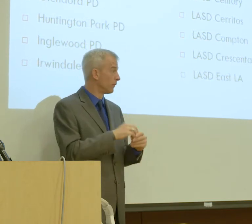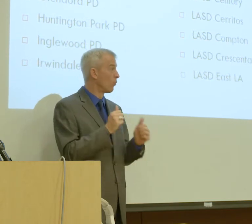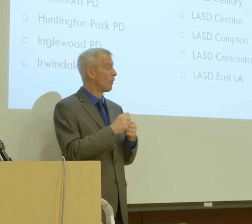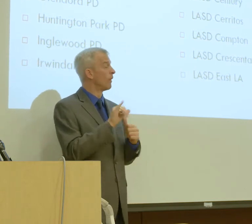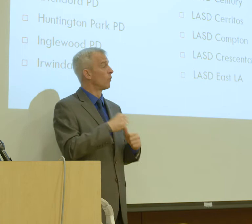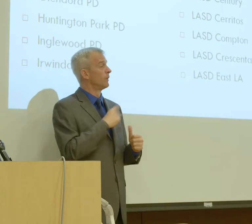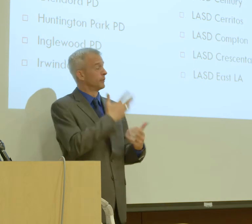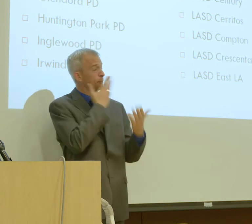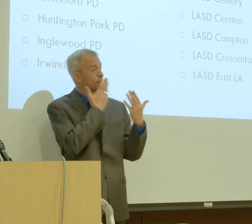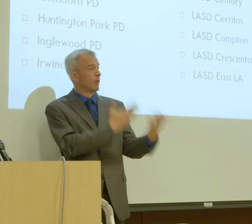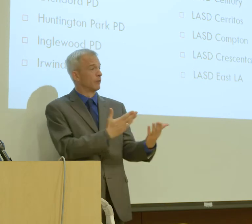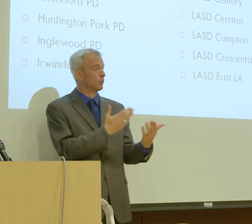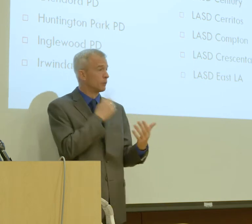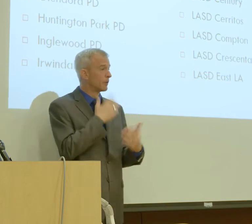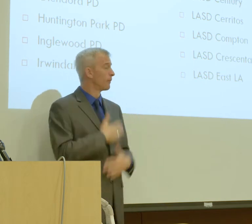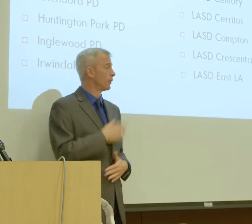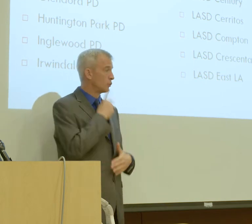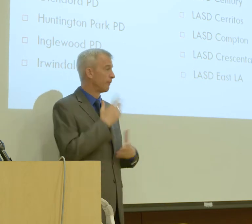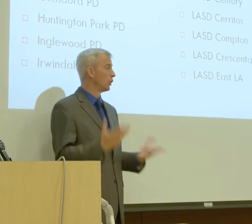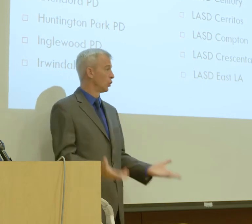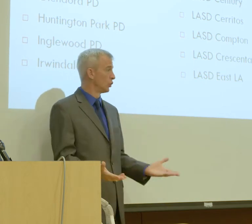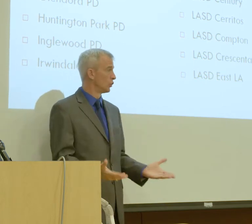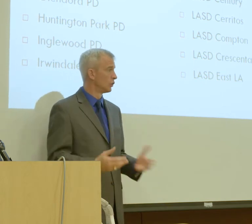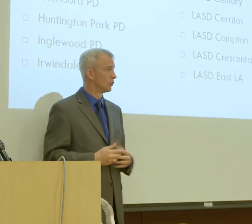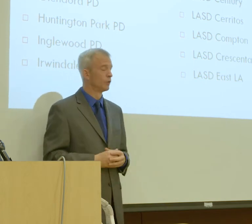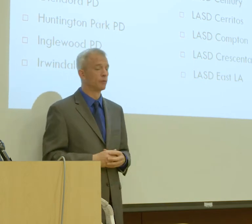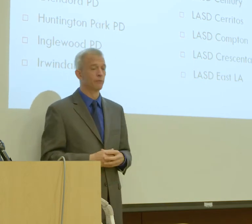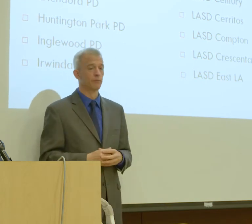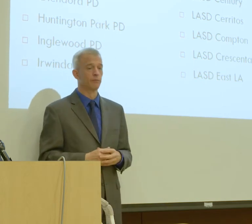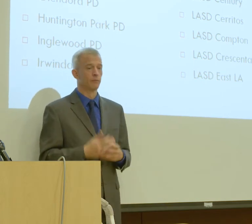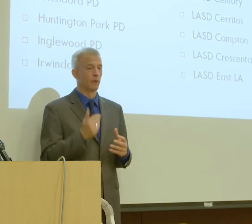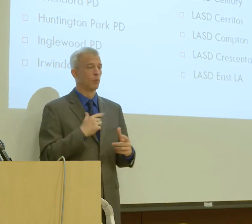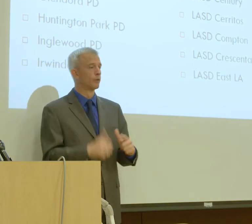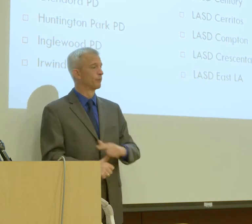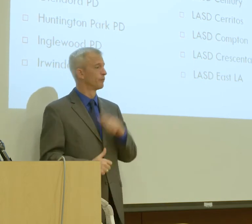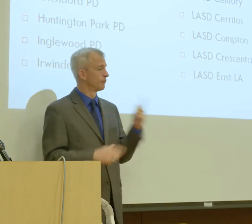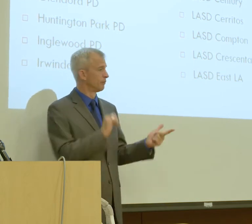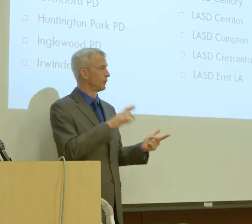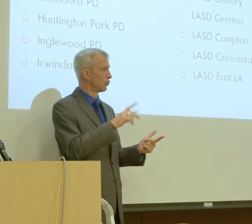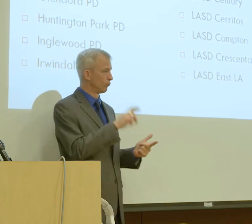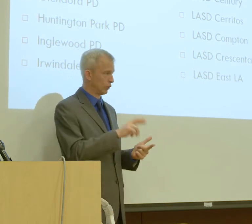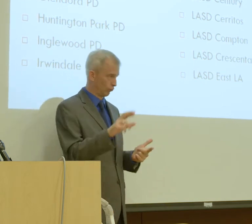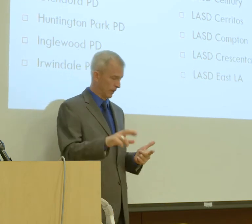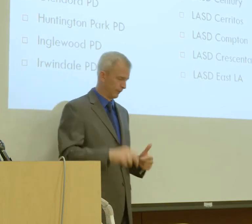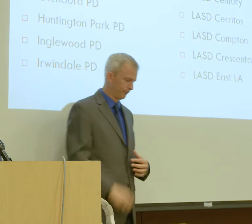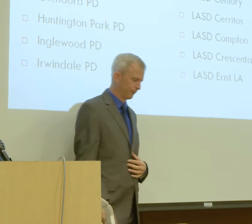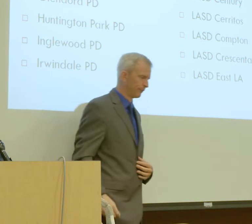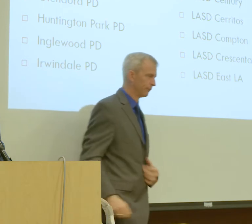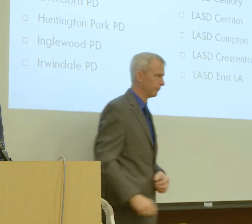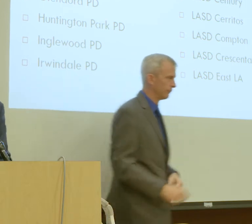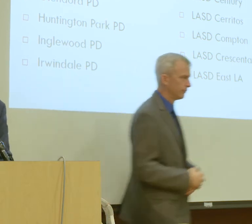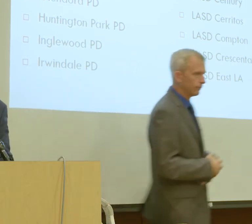you. It's been a pleasure to be here, and I'd like to turn it over to Mr. Richard Ray at this time.